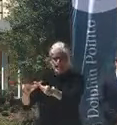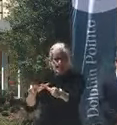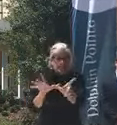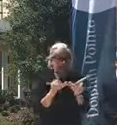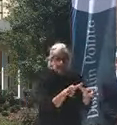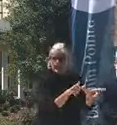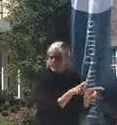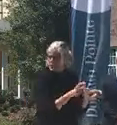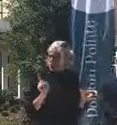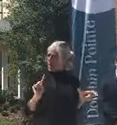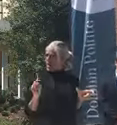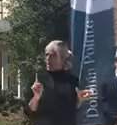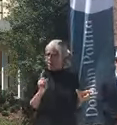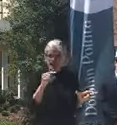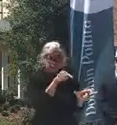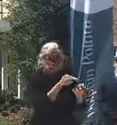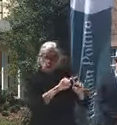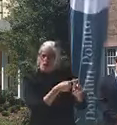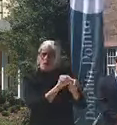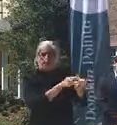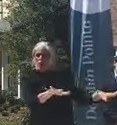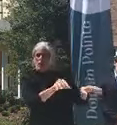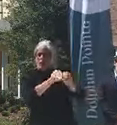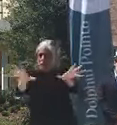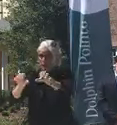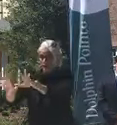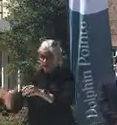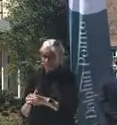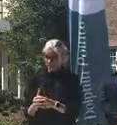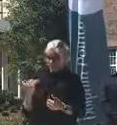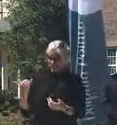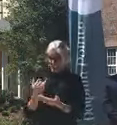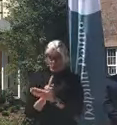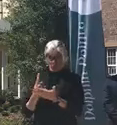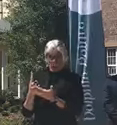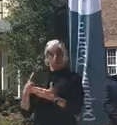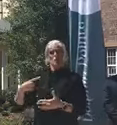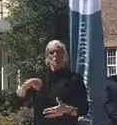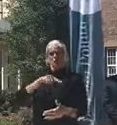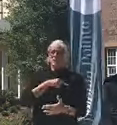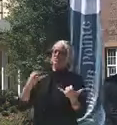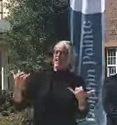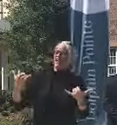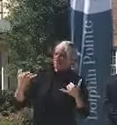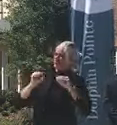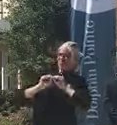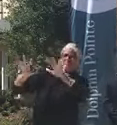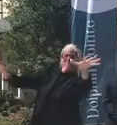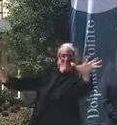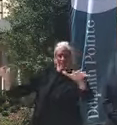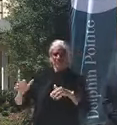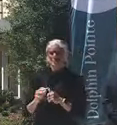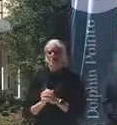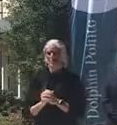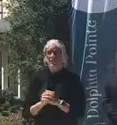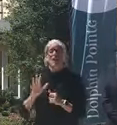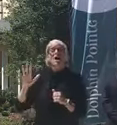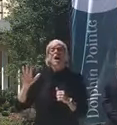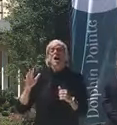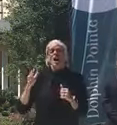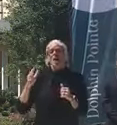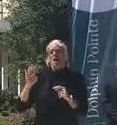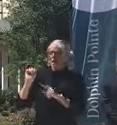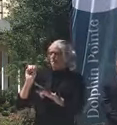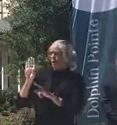southern Florida. We also this week debuted the first ever Cepheid mobile lab